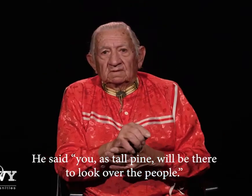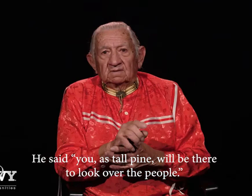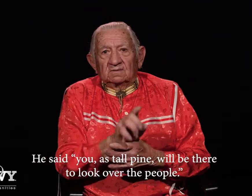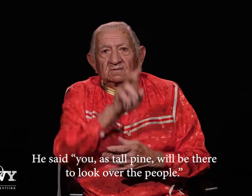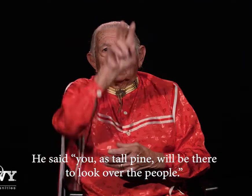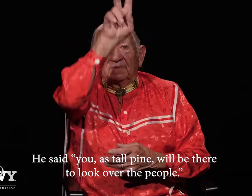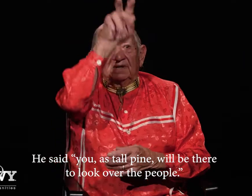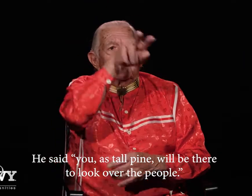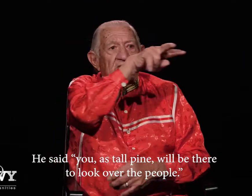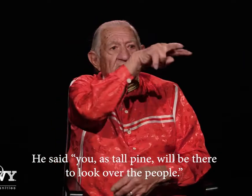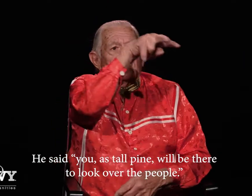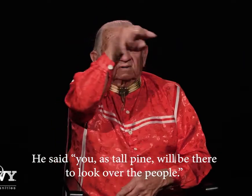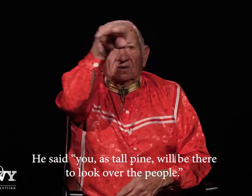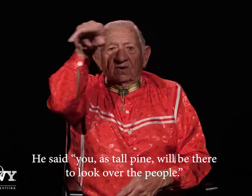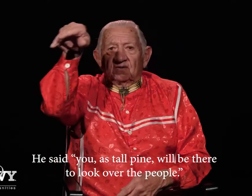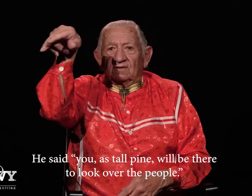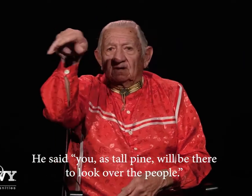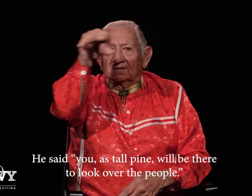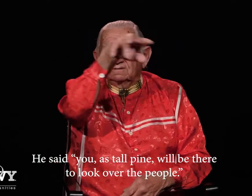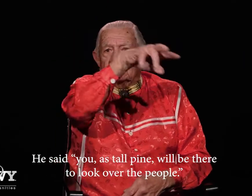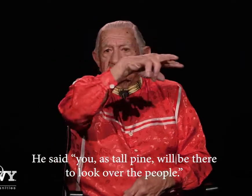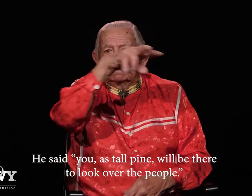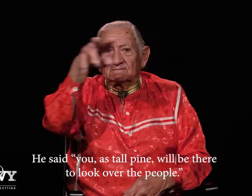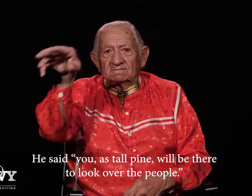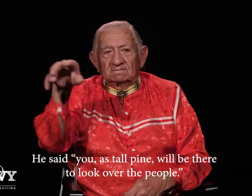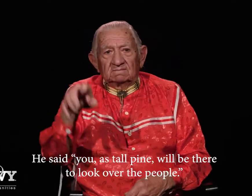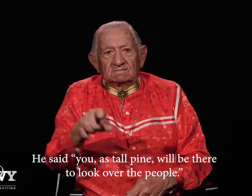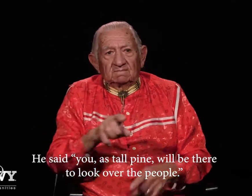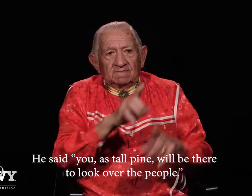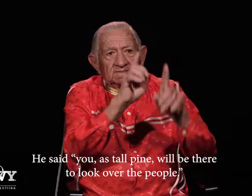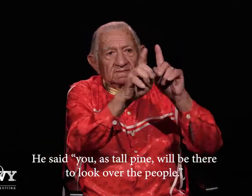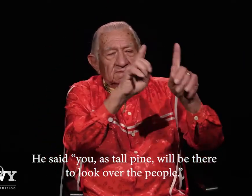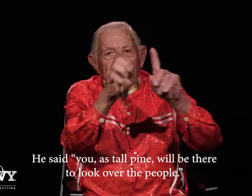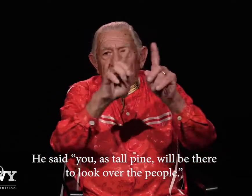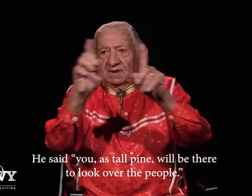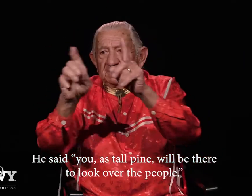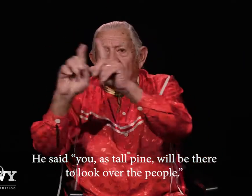will be there to look over the people